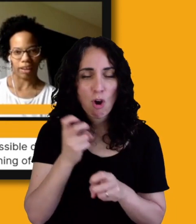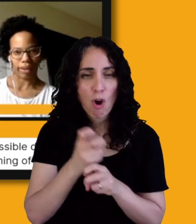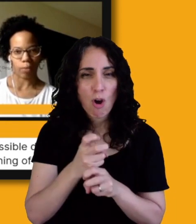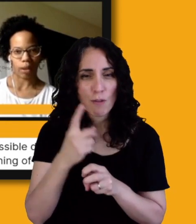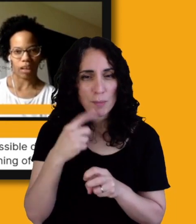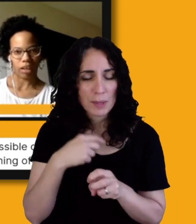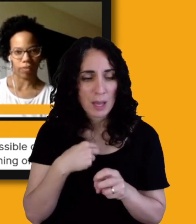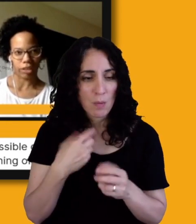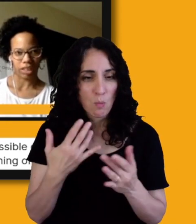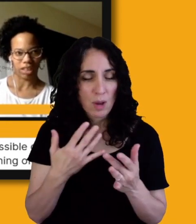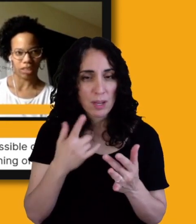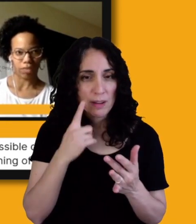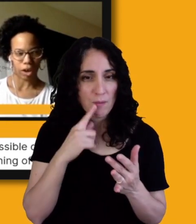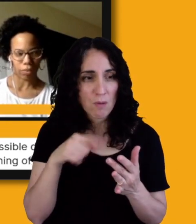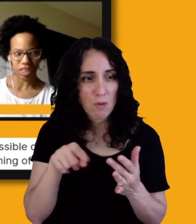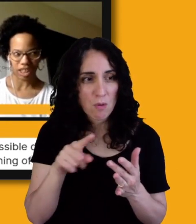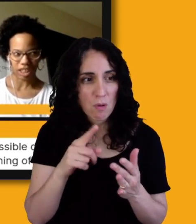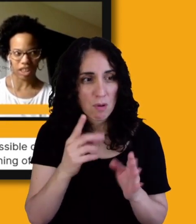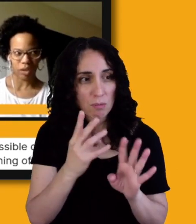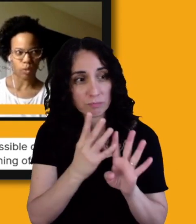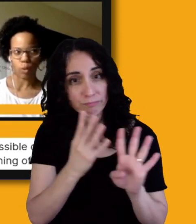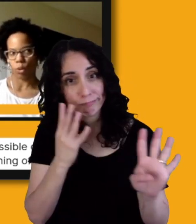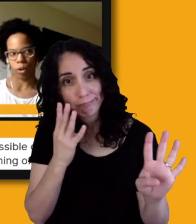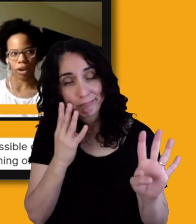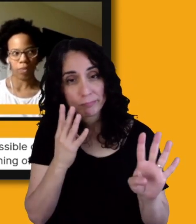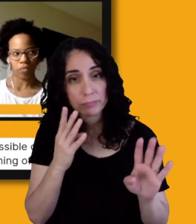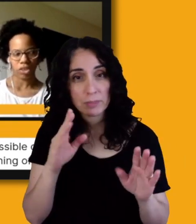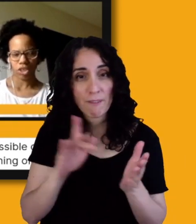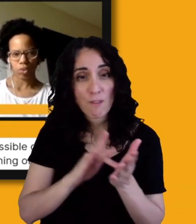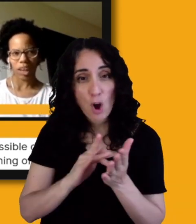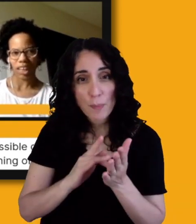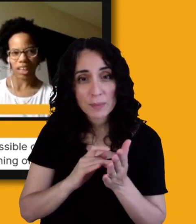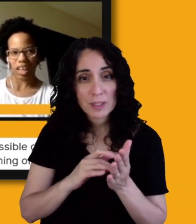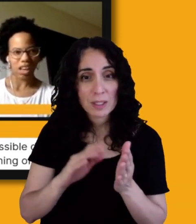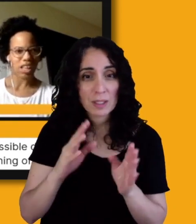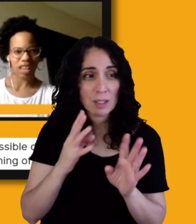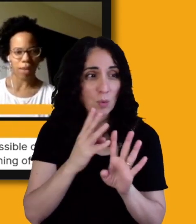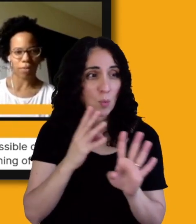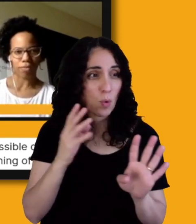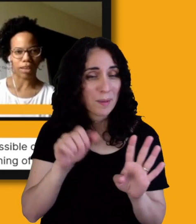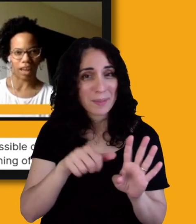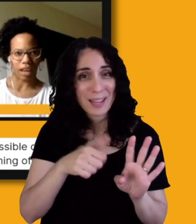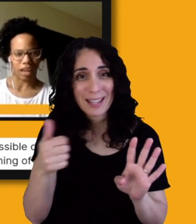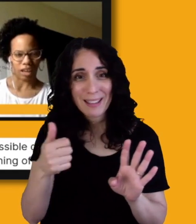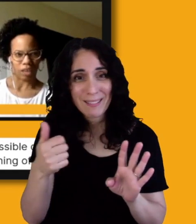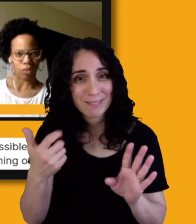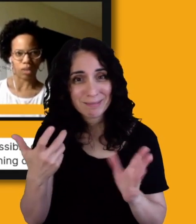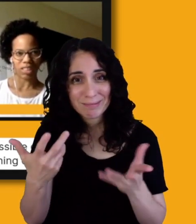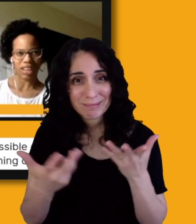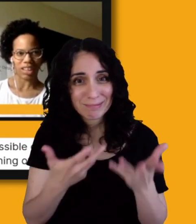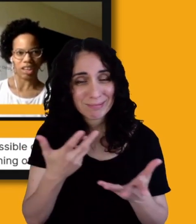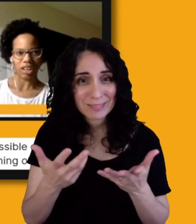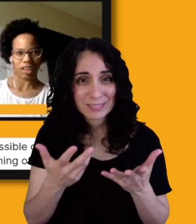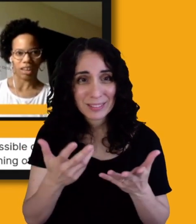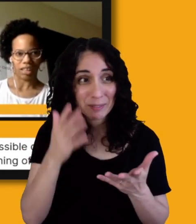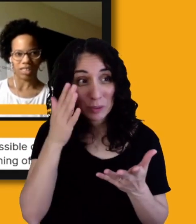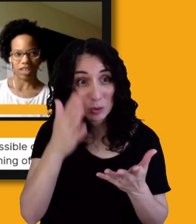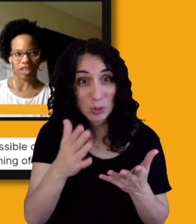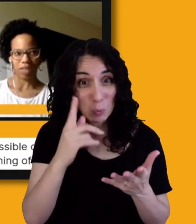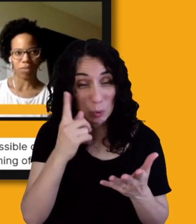when I'm waiting for things at the pharmacy or just waiting in any type of line, what is that going to look like? Is there going to be